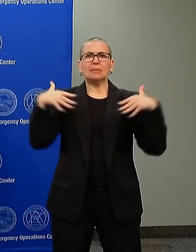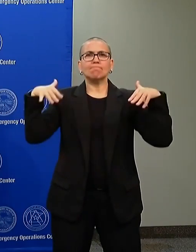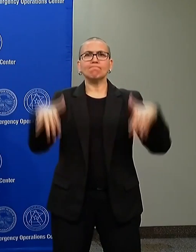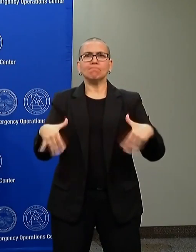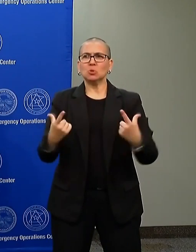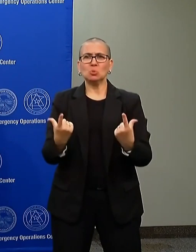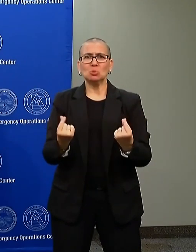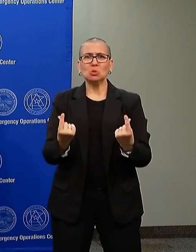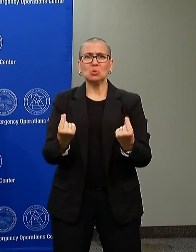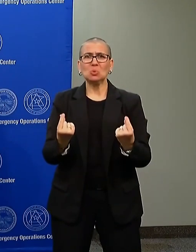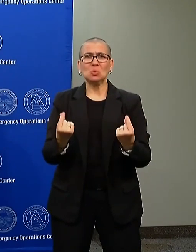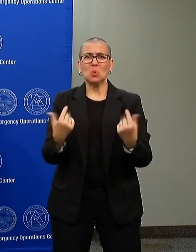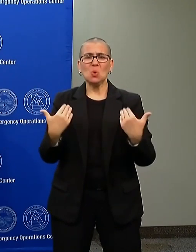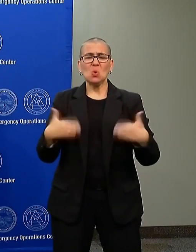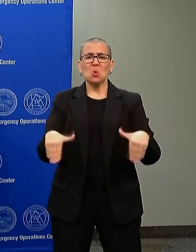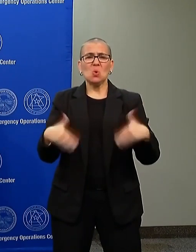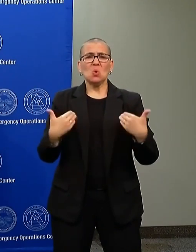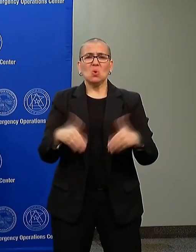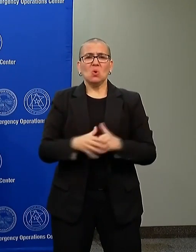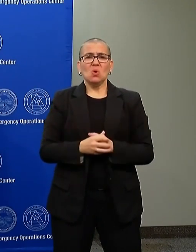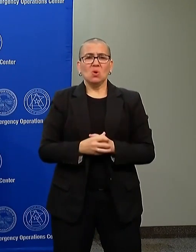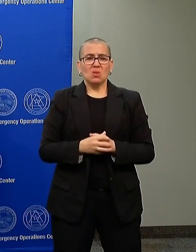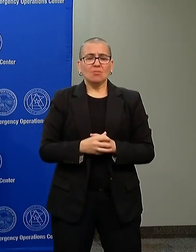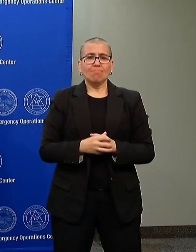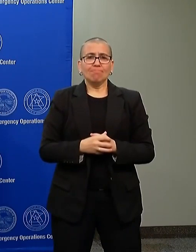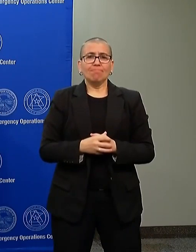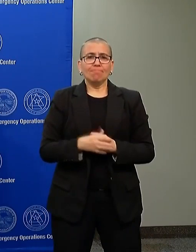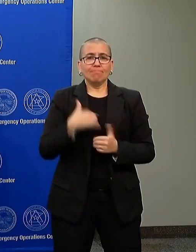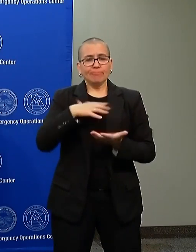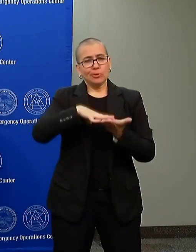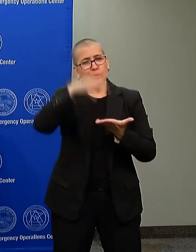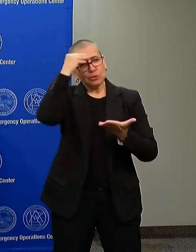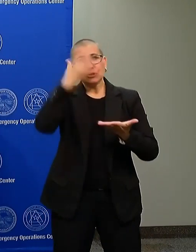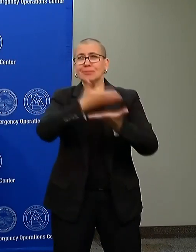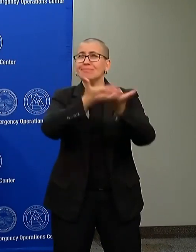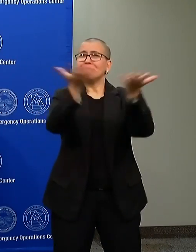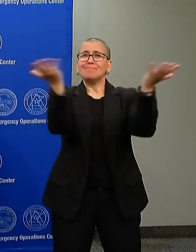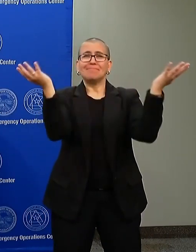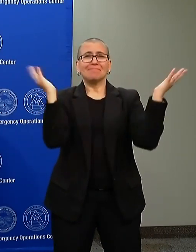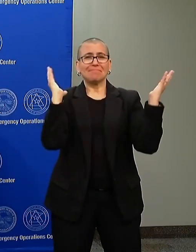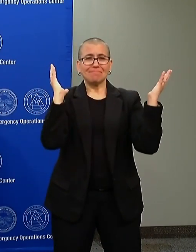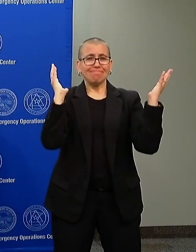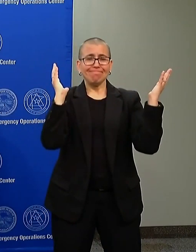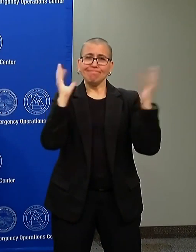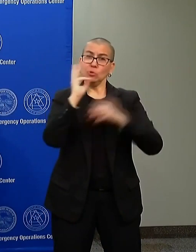that I've learned about the world, about Minnesota and certainly about St. Paul,